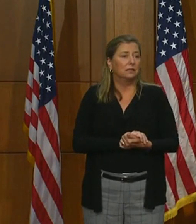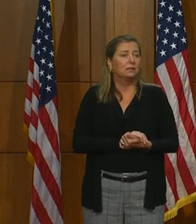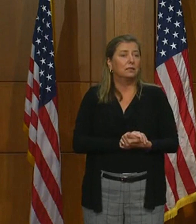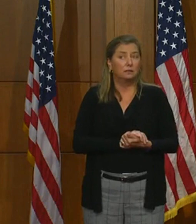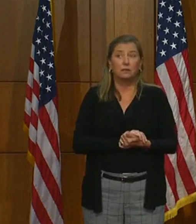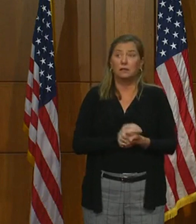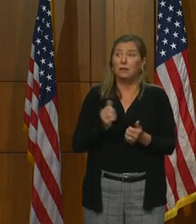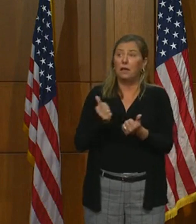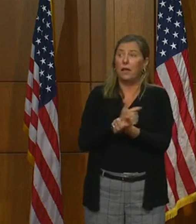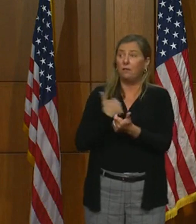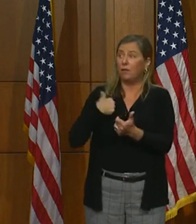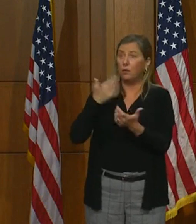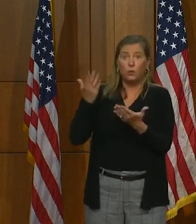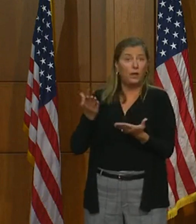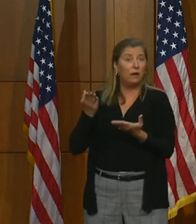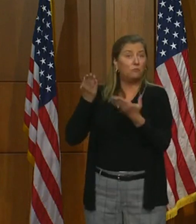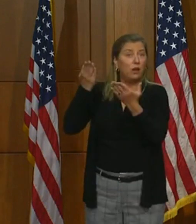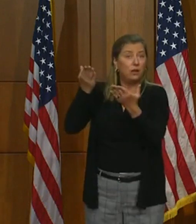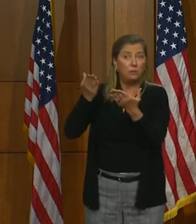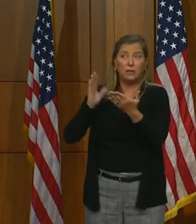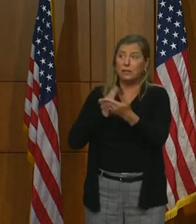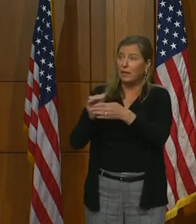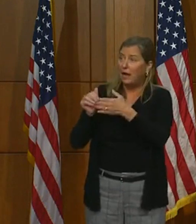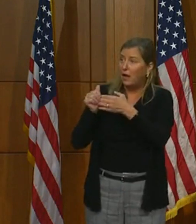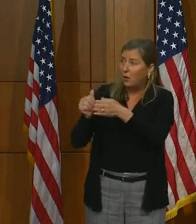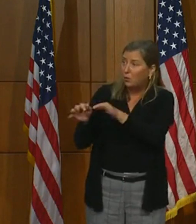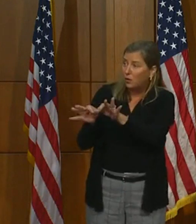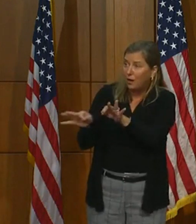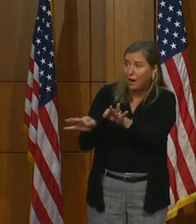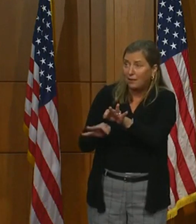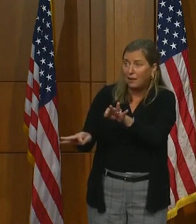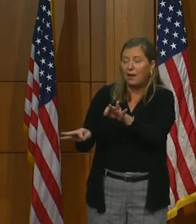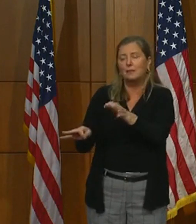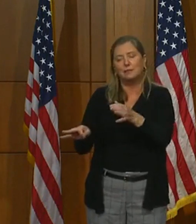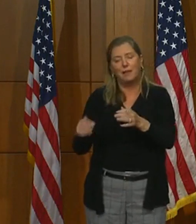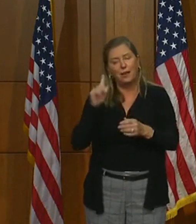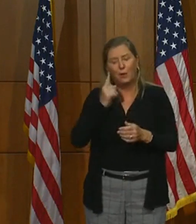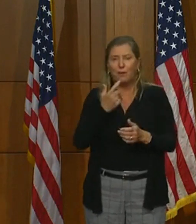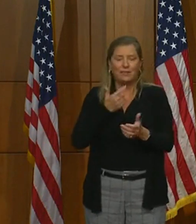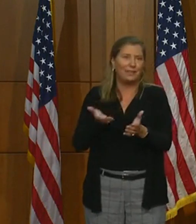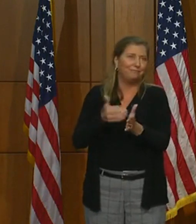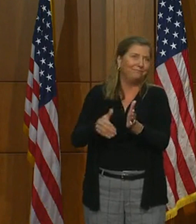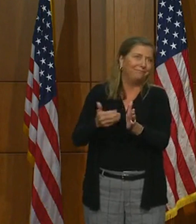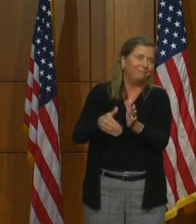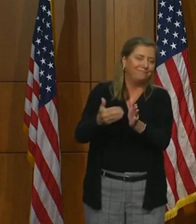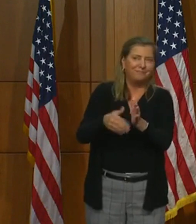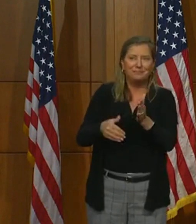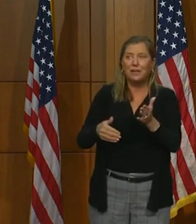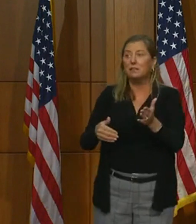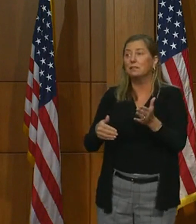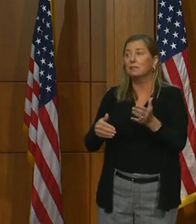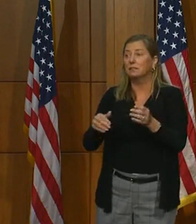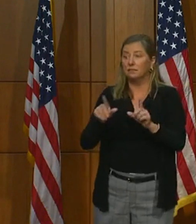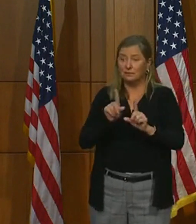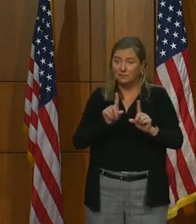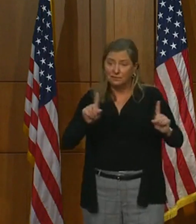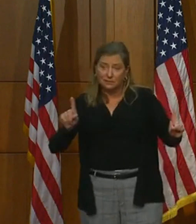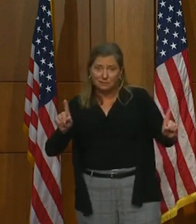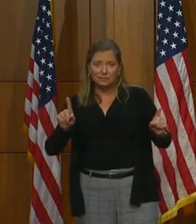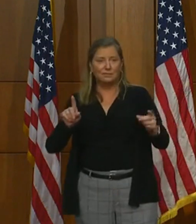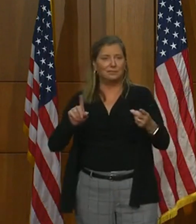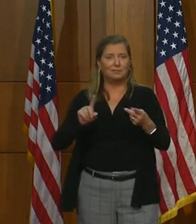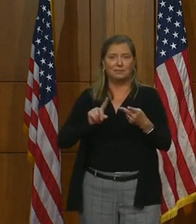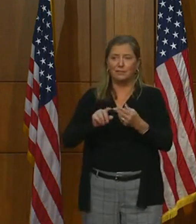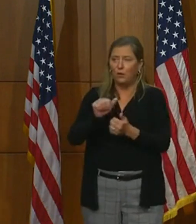recommended, the guidelines, and I know you've heard them so many times now, but the social and physical distancing,